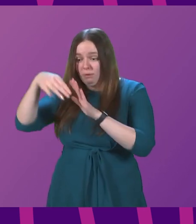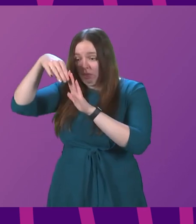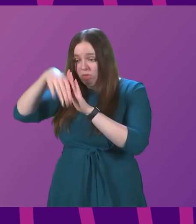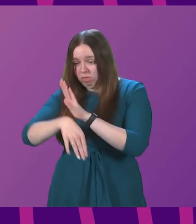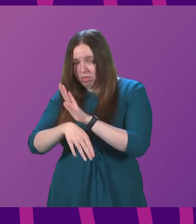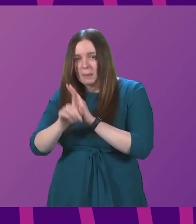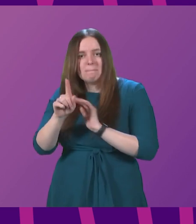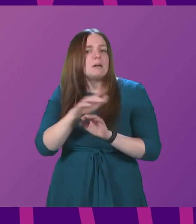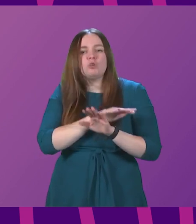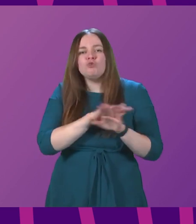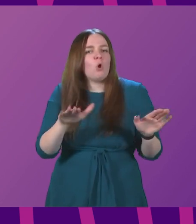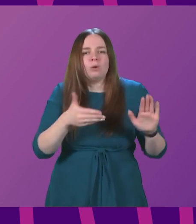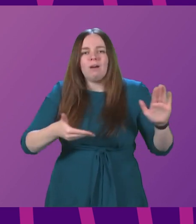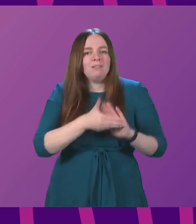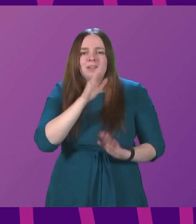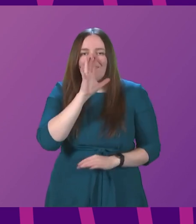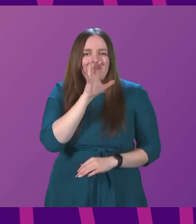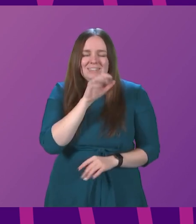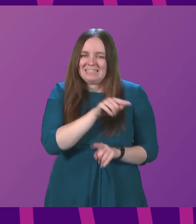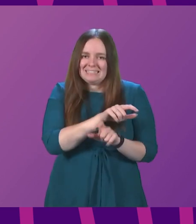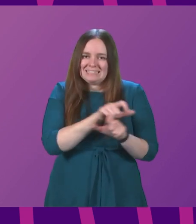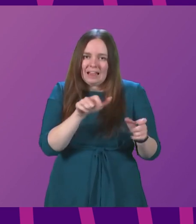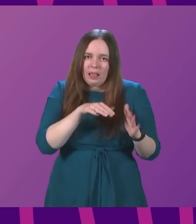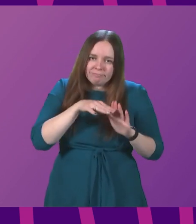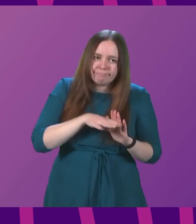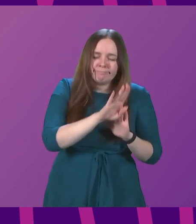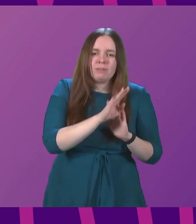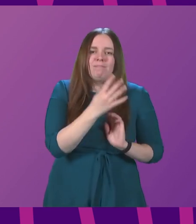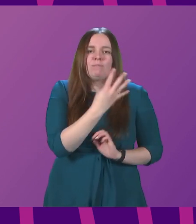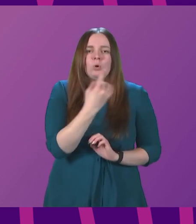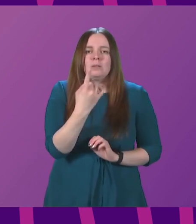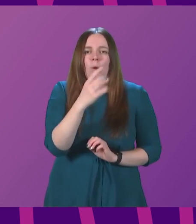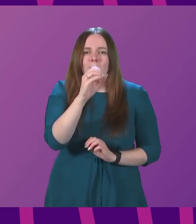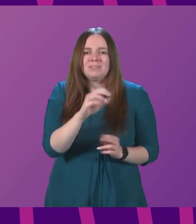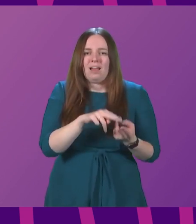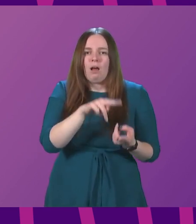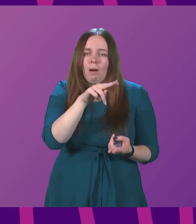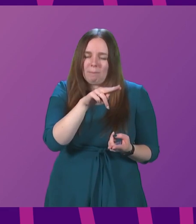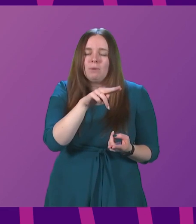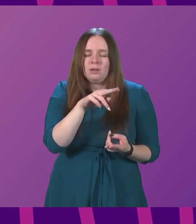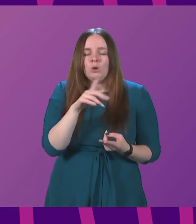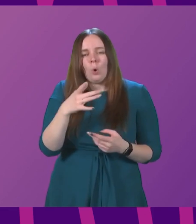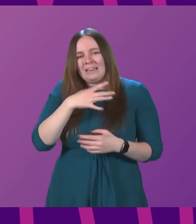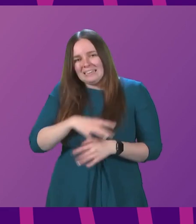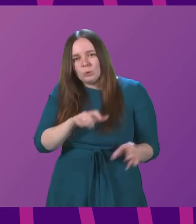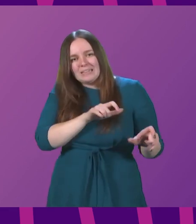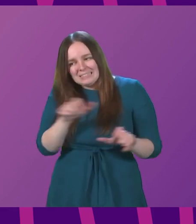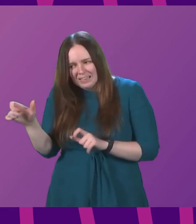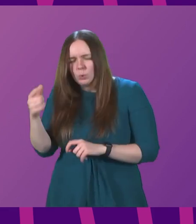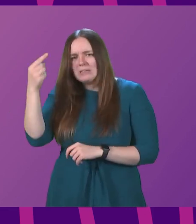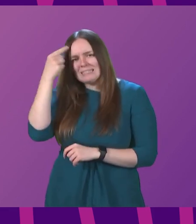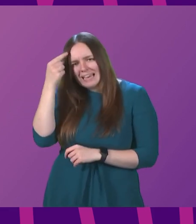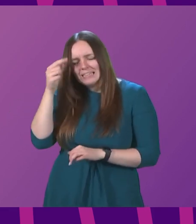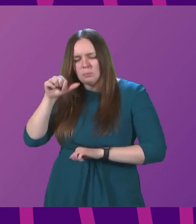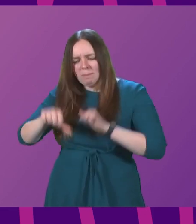declined, cases in the under 15 age group have increased by 41%. So we need to continue to take sensible